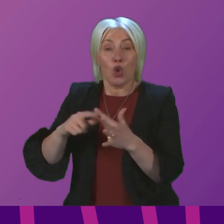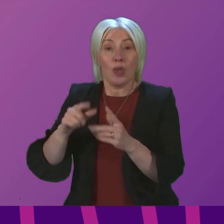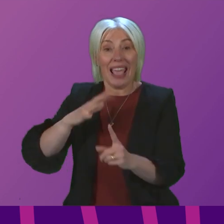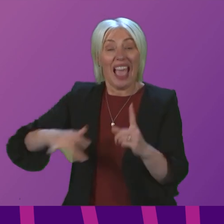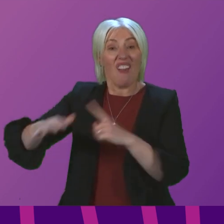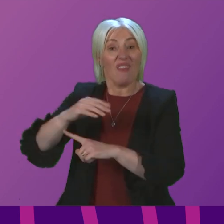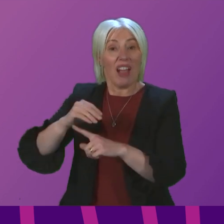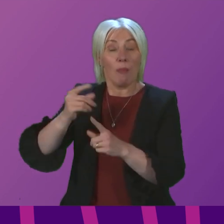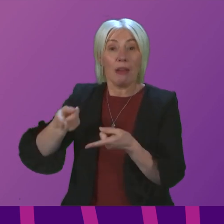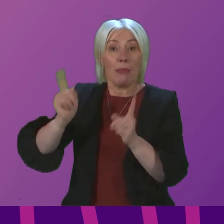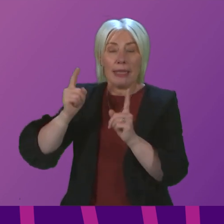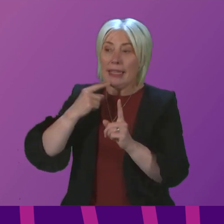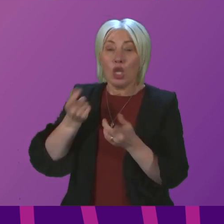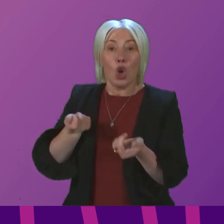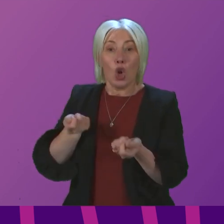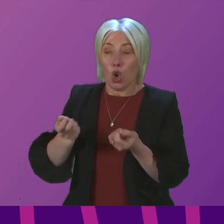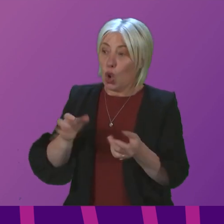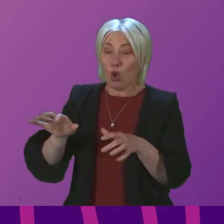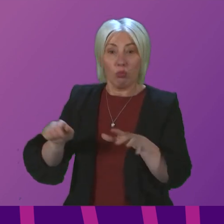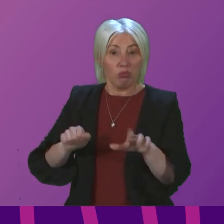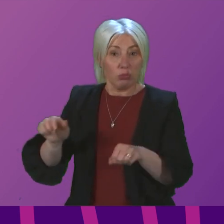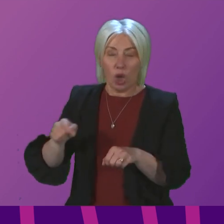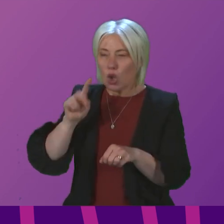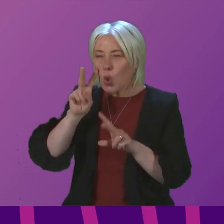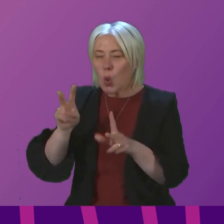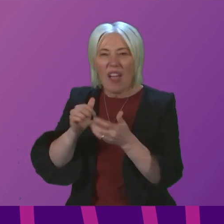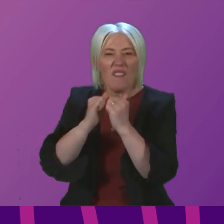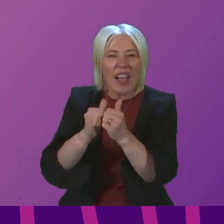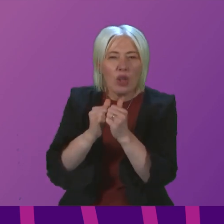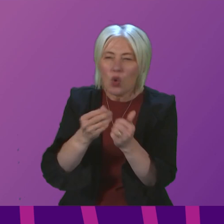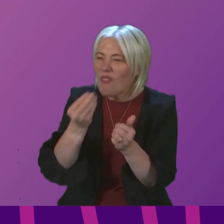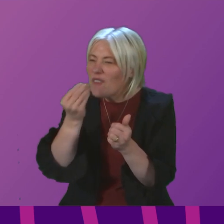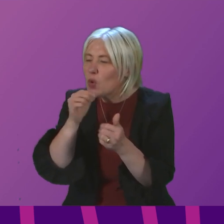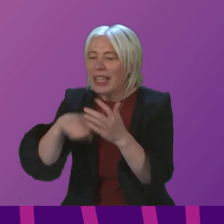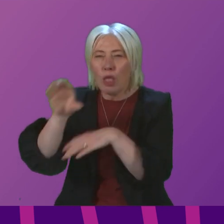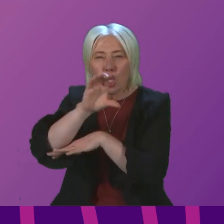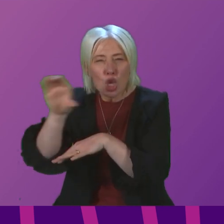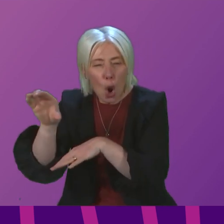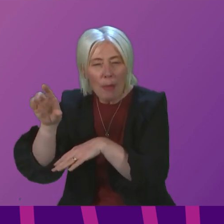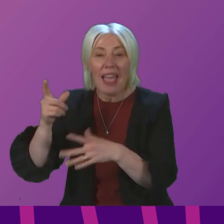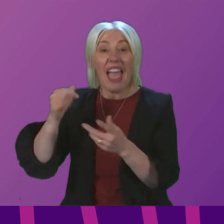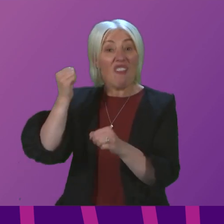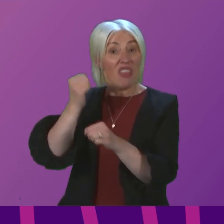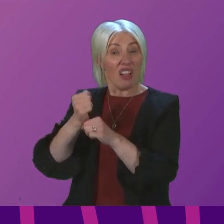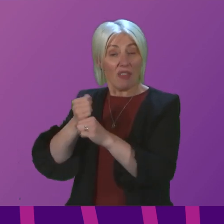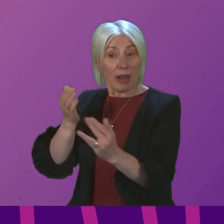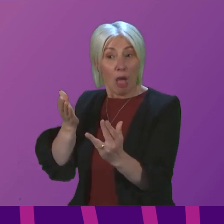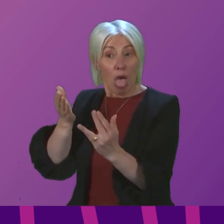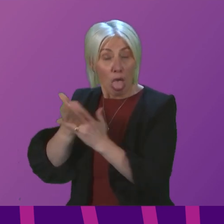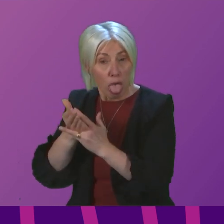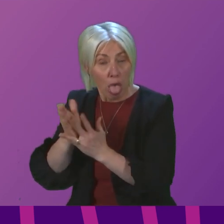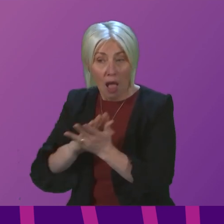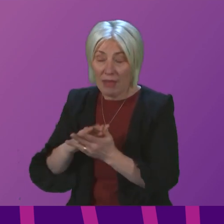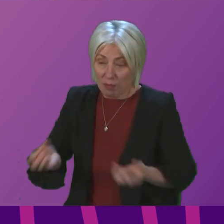to cope with the cost of living, people should choose value brands, and the Government intervening would be throwing money at a crisis.